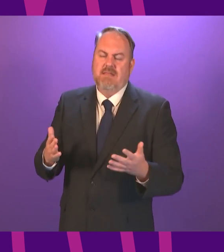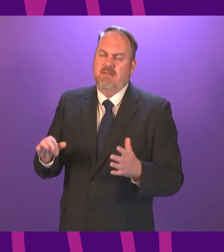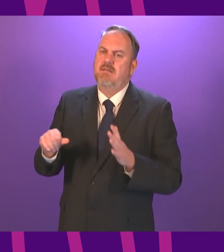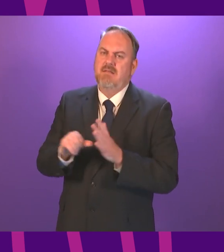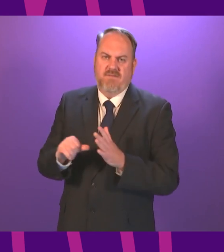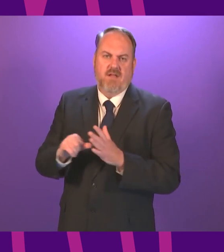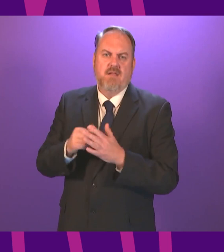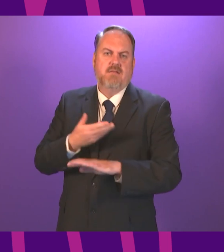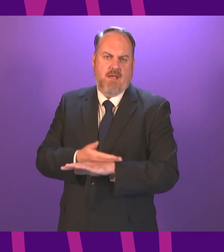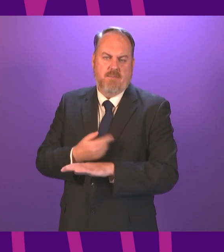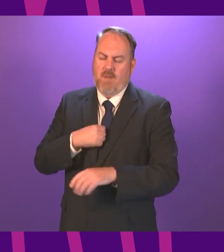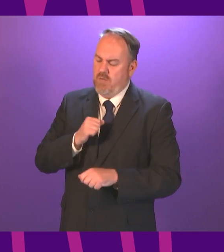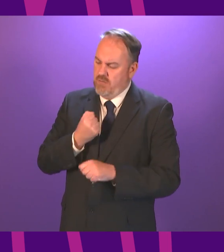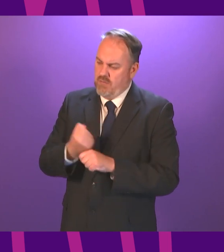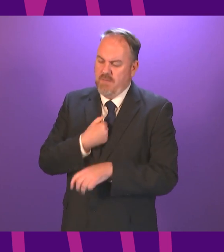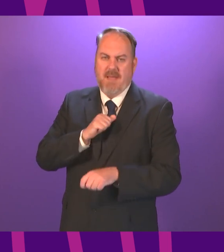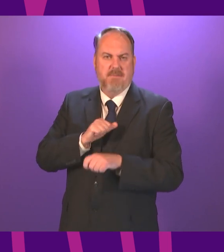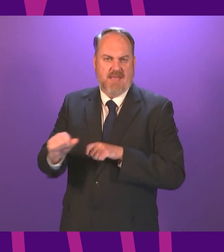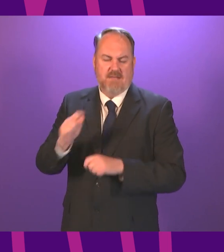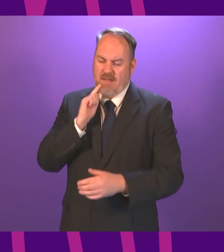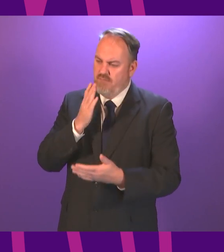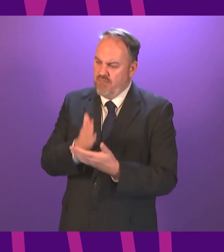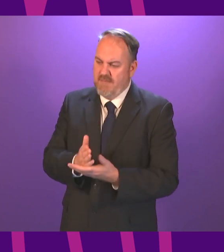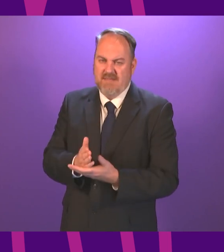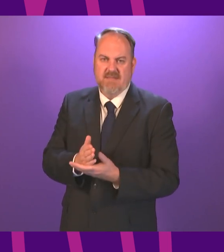challenging of times I will do my best to